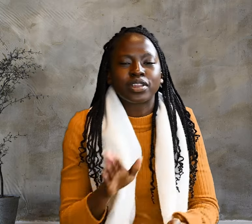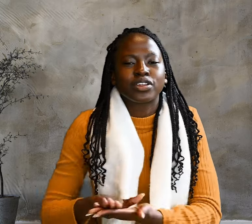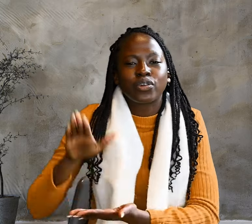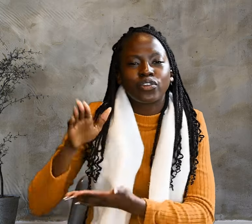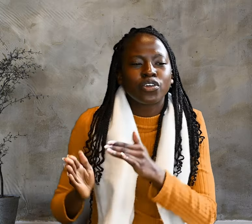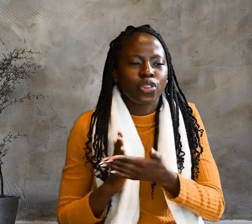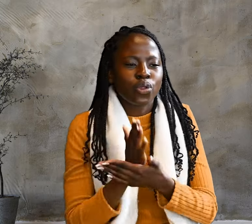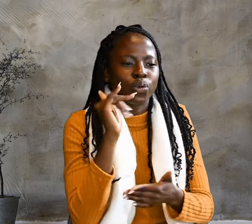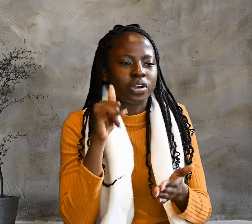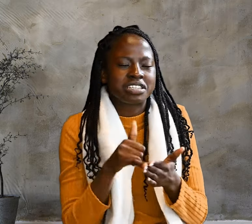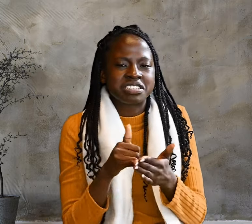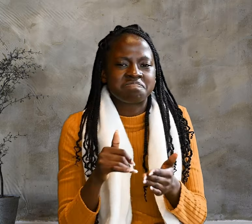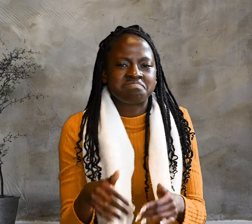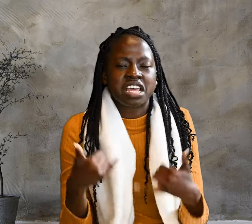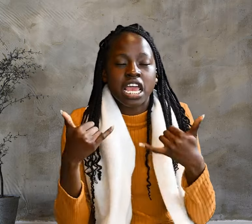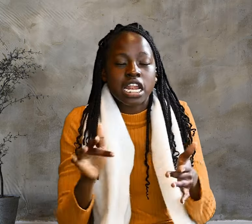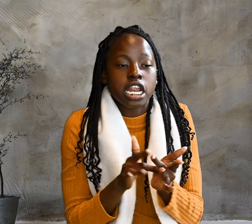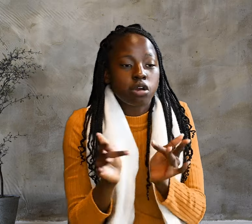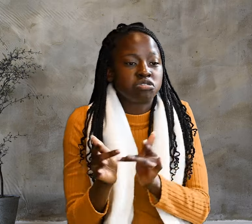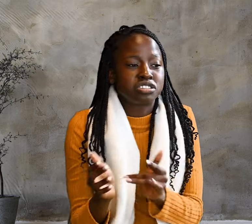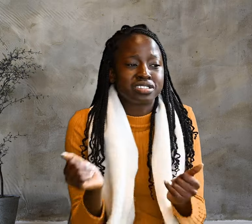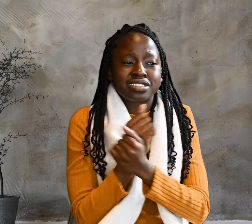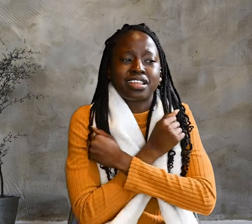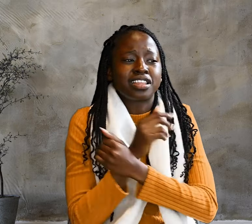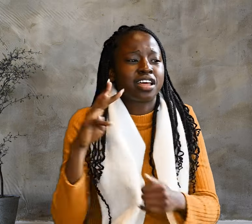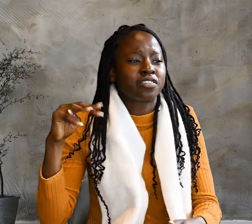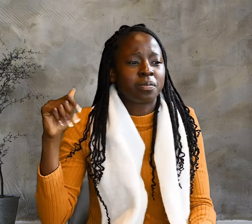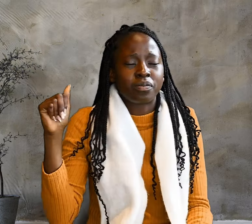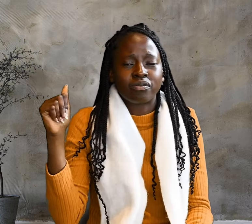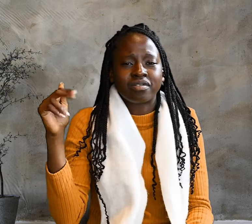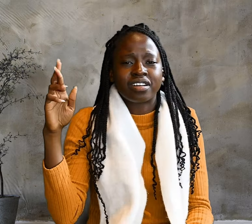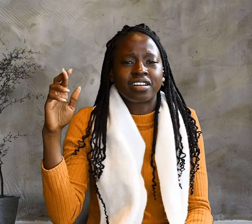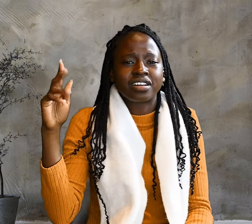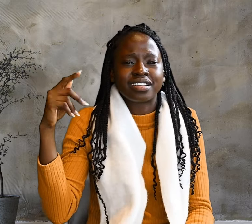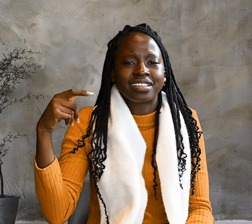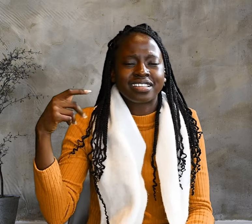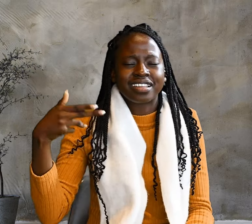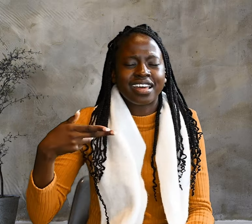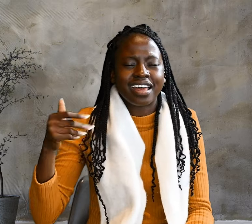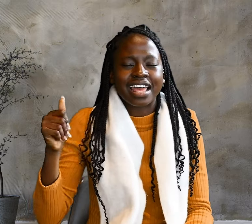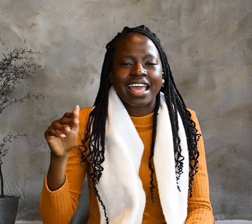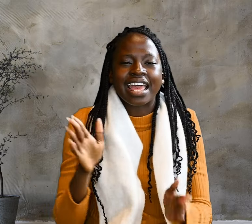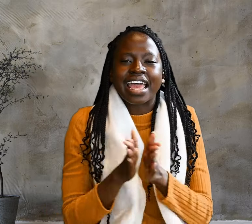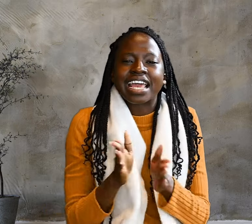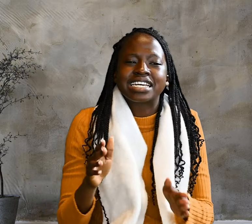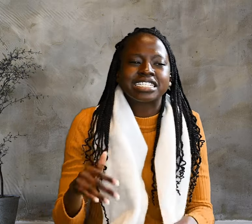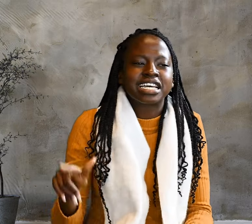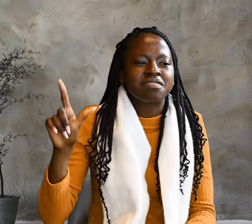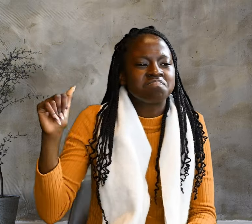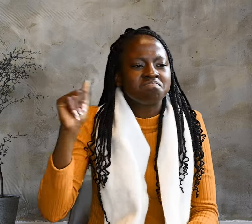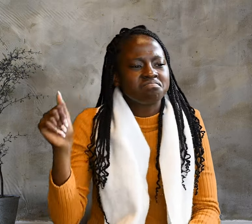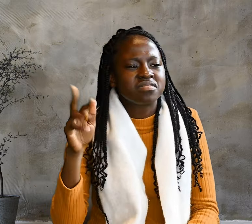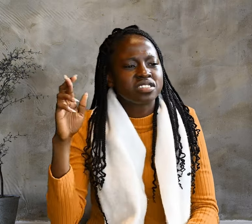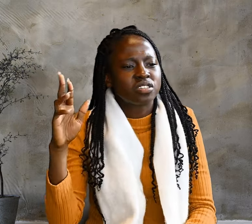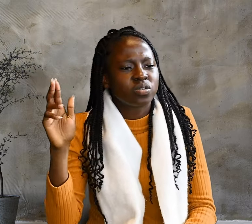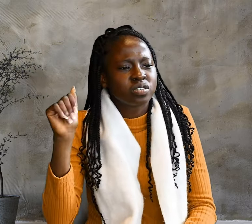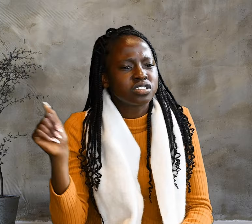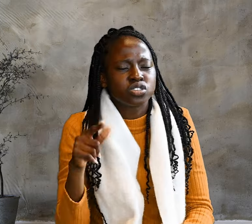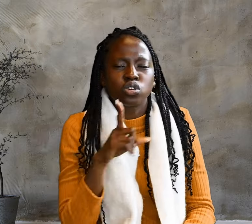loved Martha and her sister and Lazarus. So when he heard that Lazarus was sick,